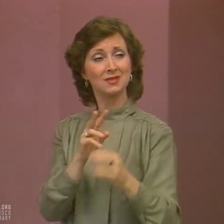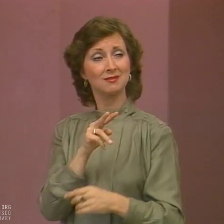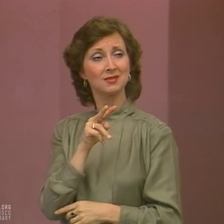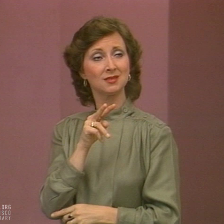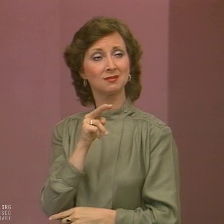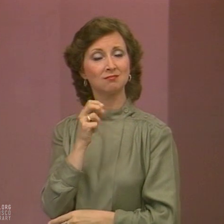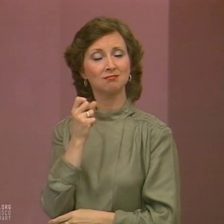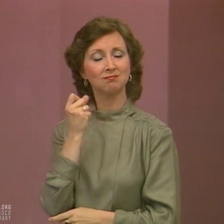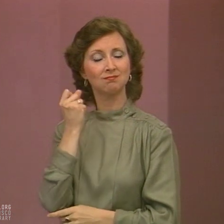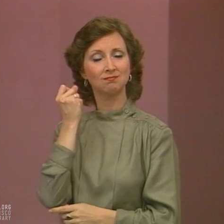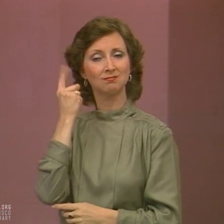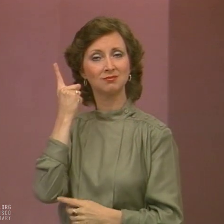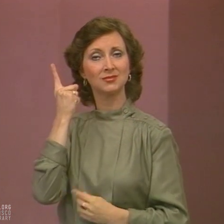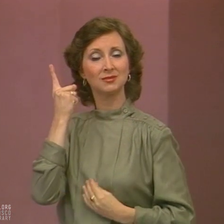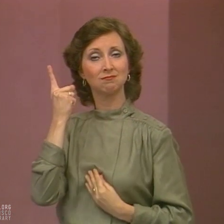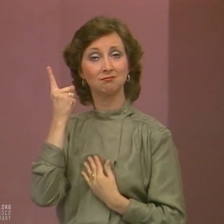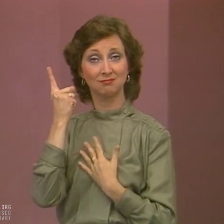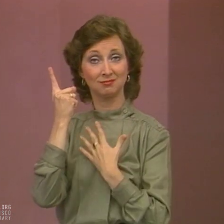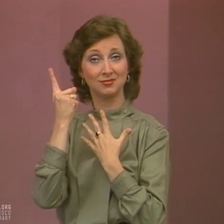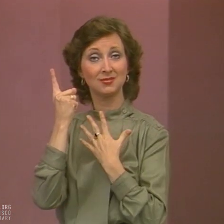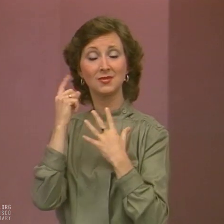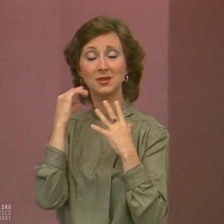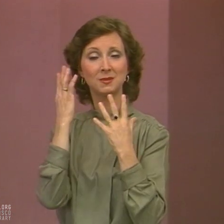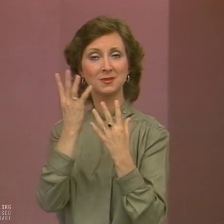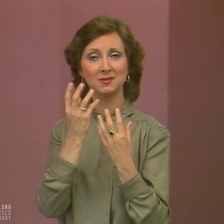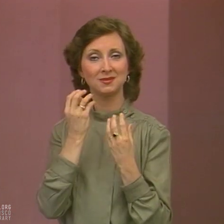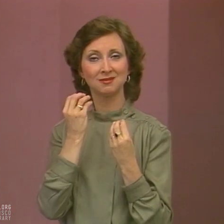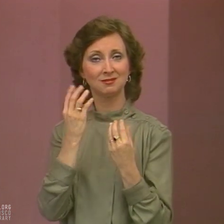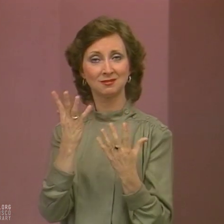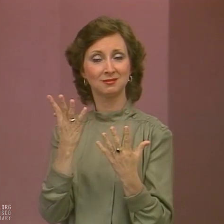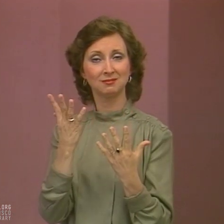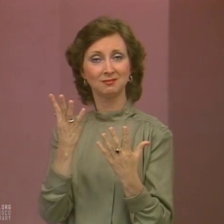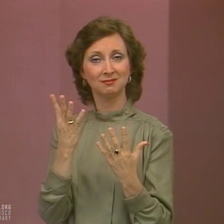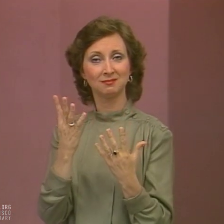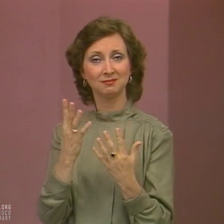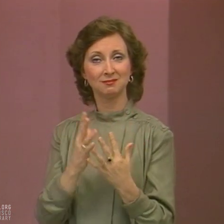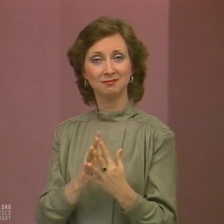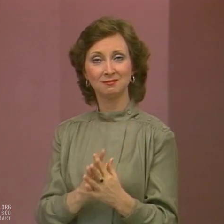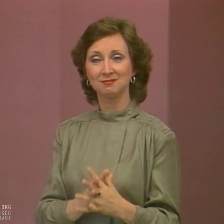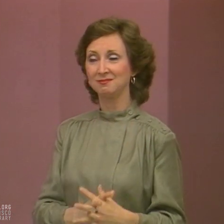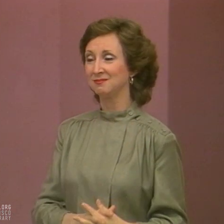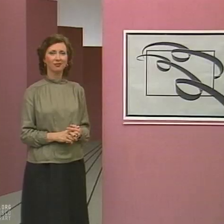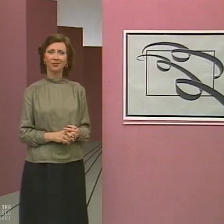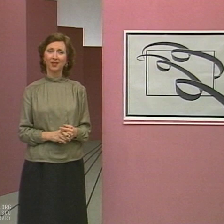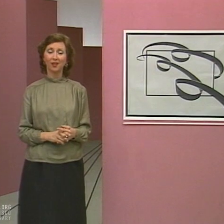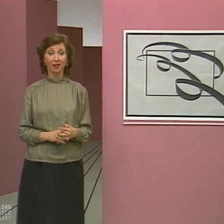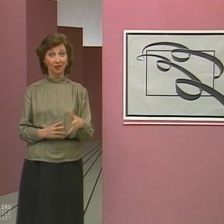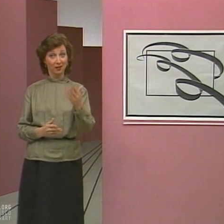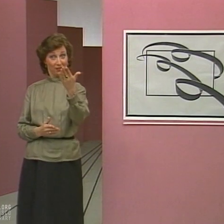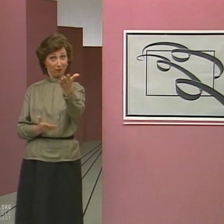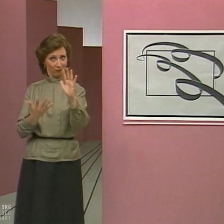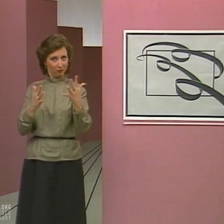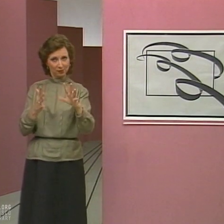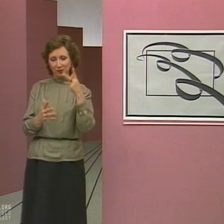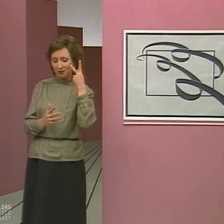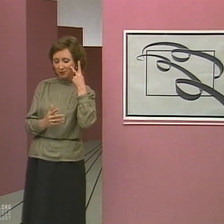American Sign Language is so eloquent, it's truly inspirational. We just